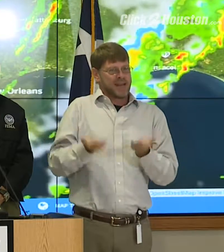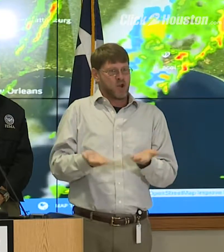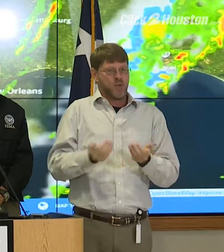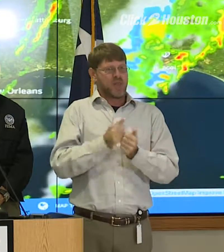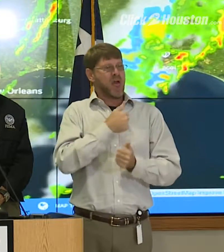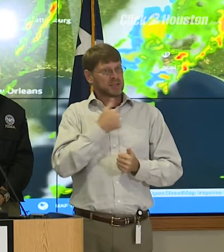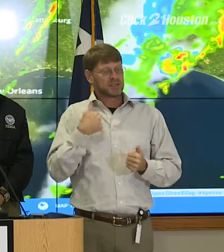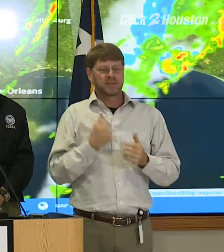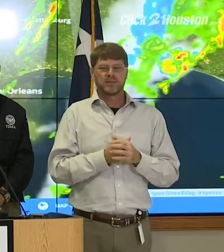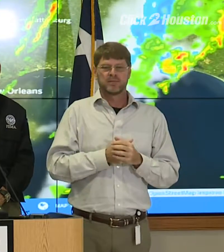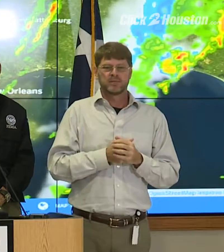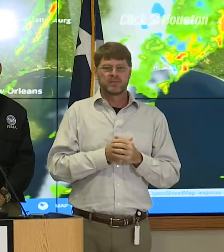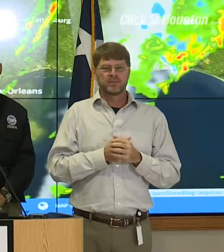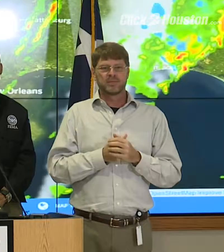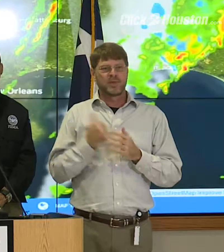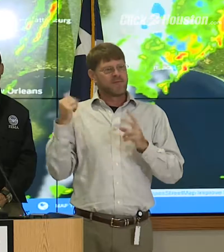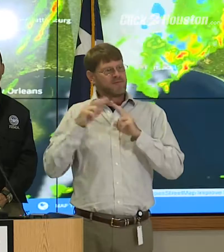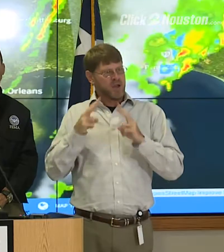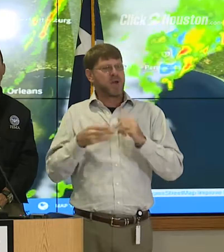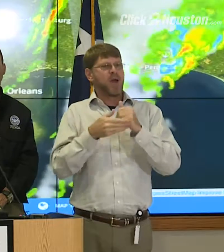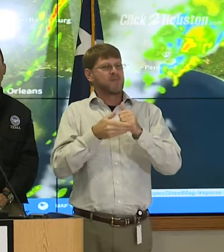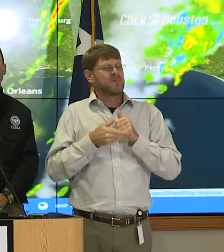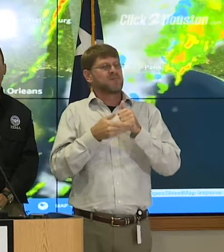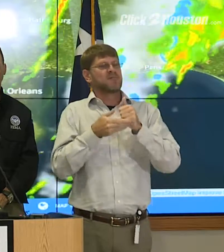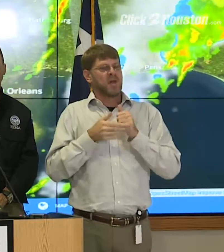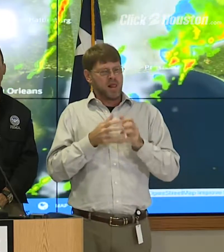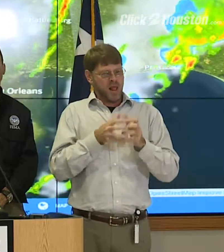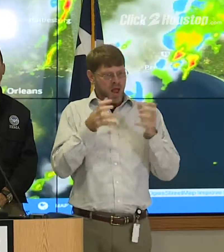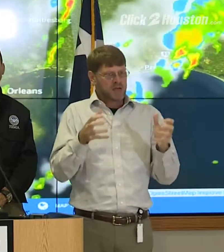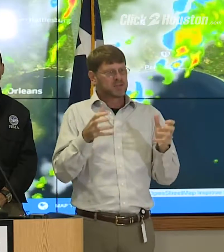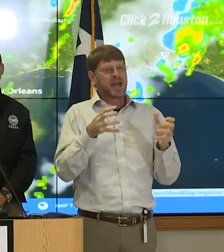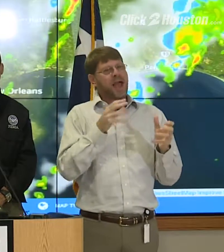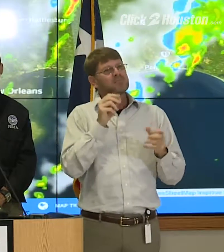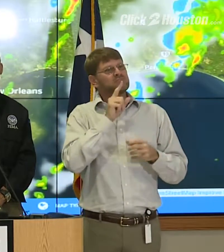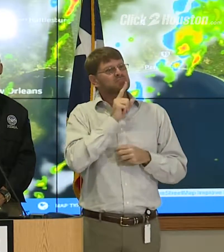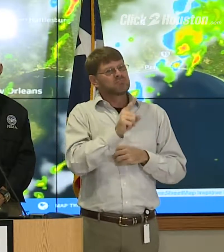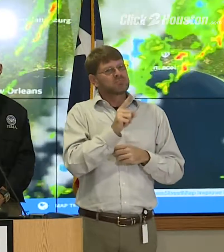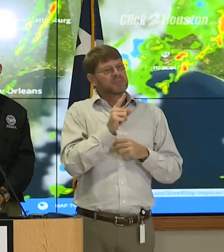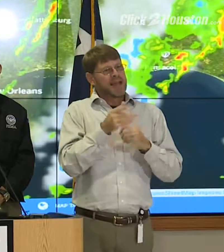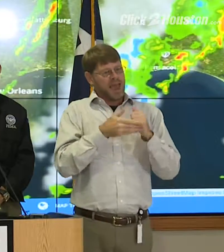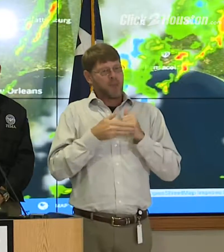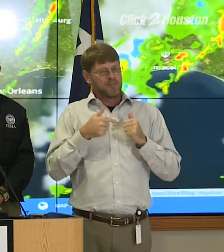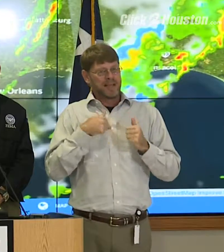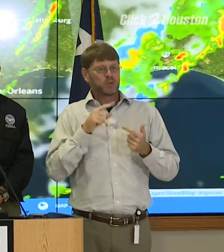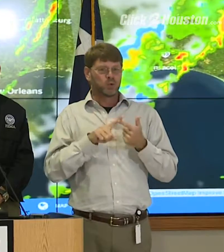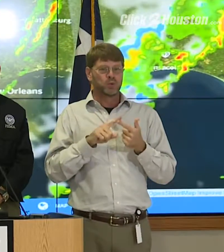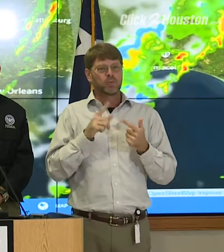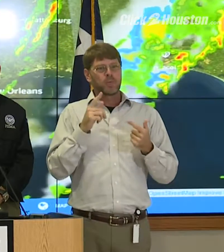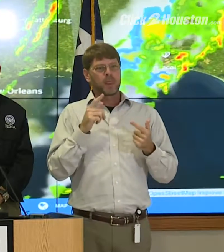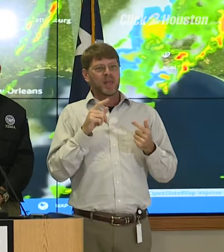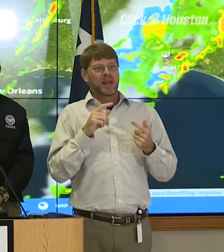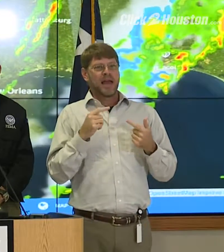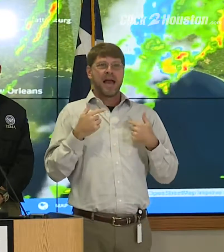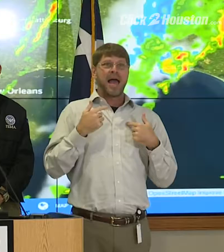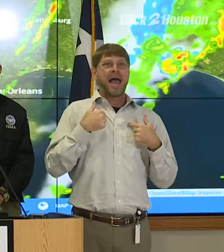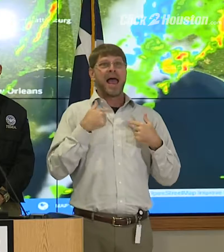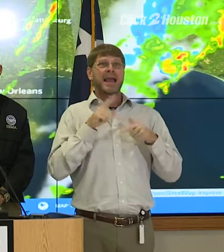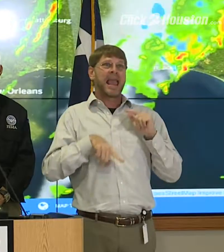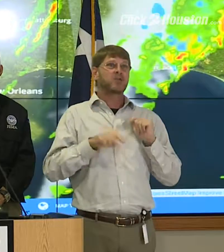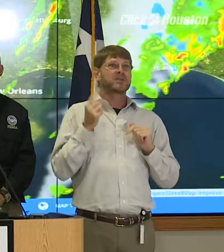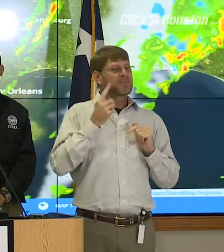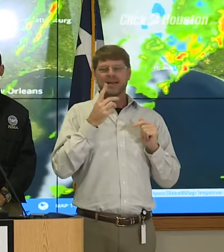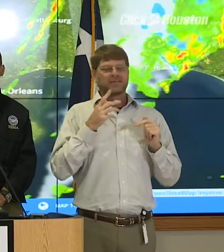with us. They've been very helpful. And in fact, sometimes help means saying, I can't do something.